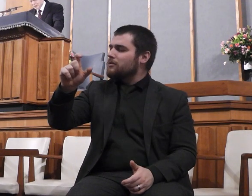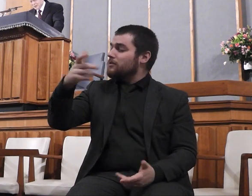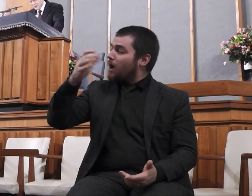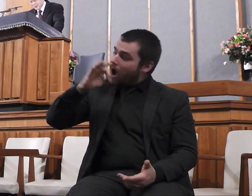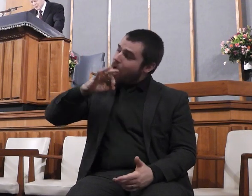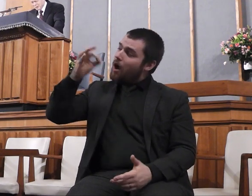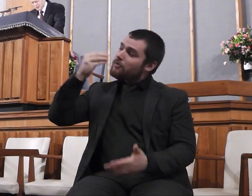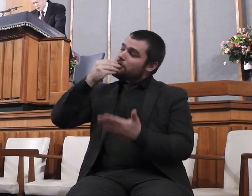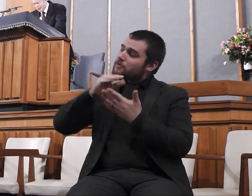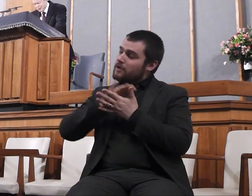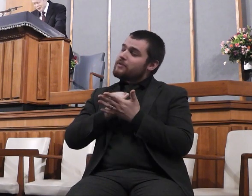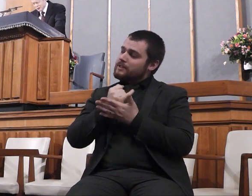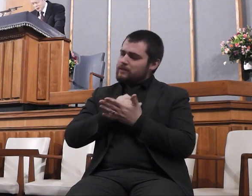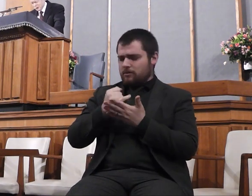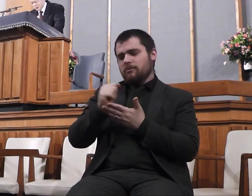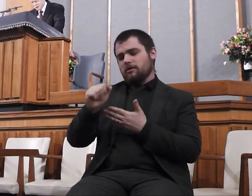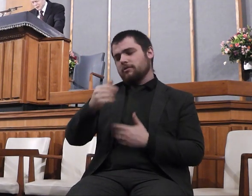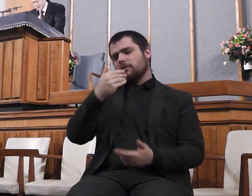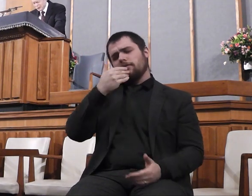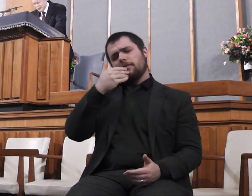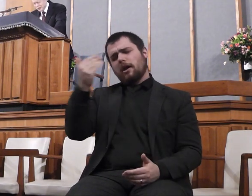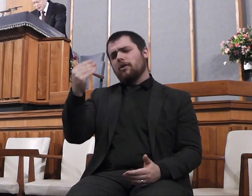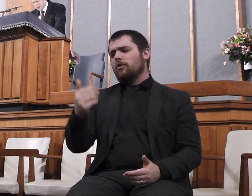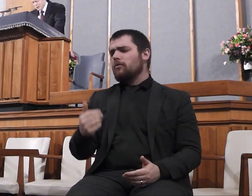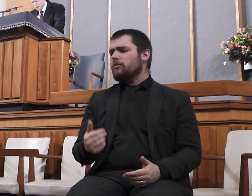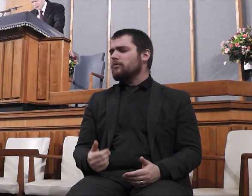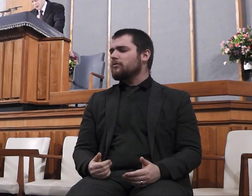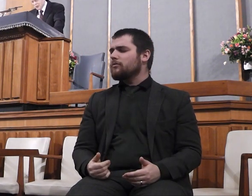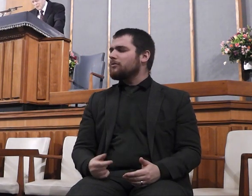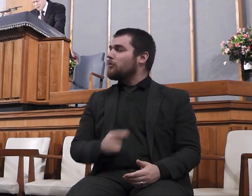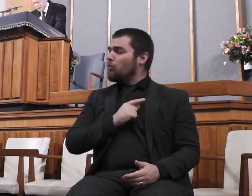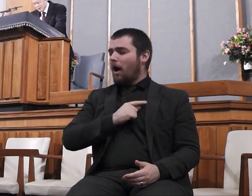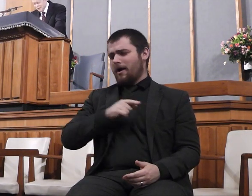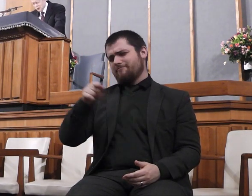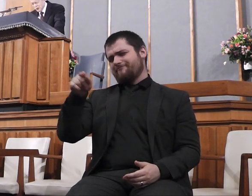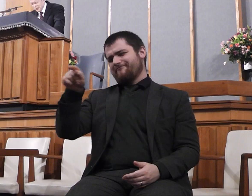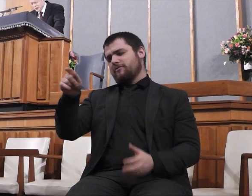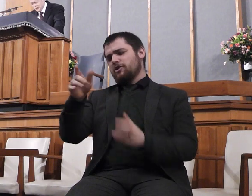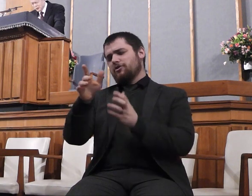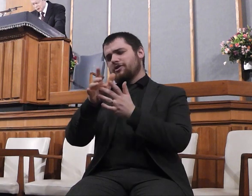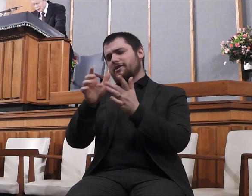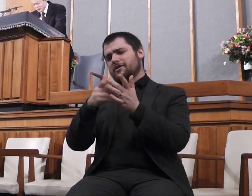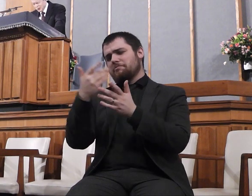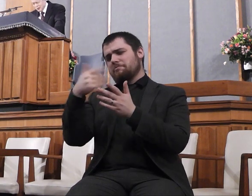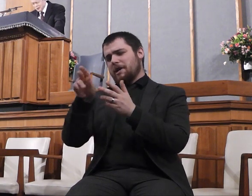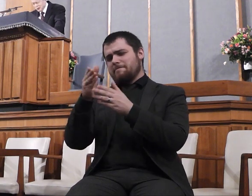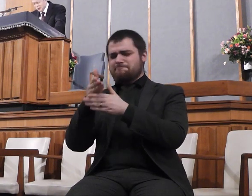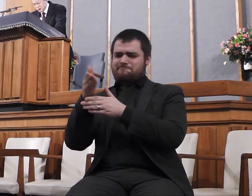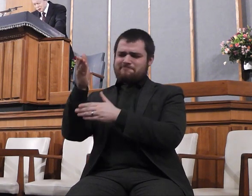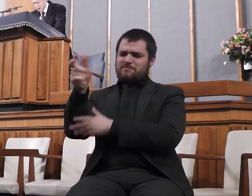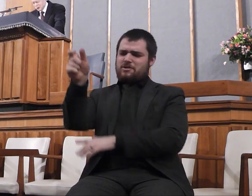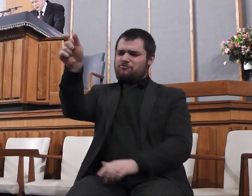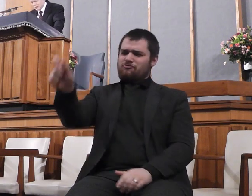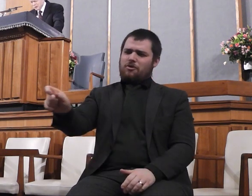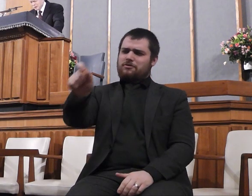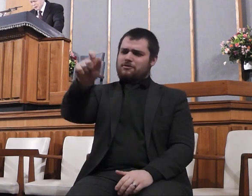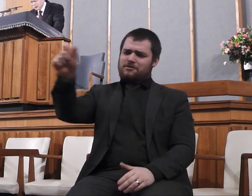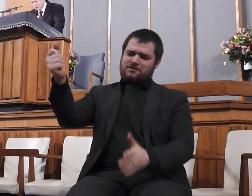We thank thee, Lord, that his death on Calvary fully atoned, for all who come and who